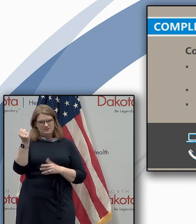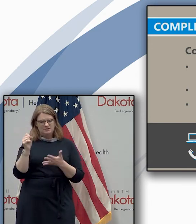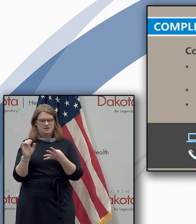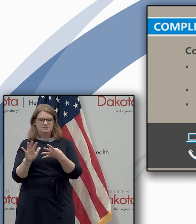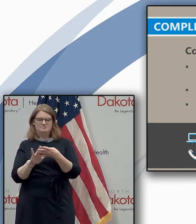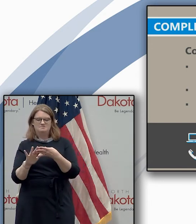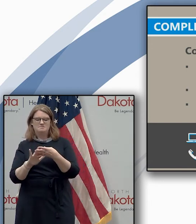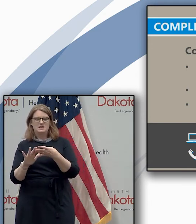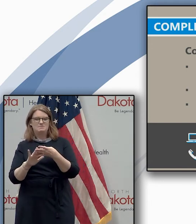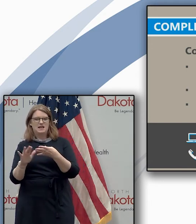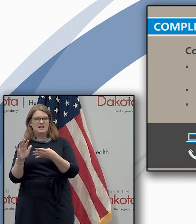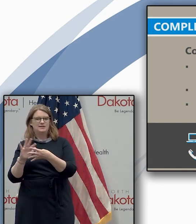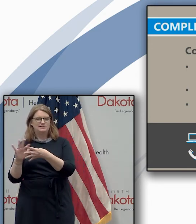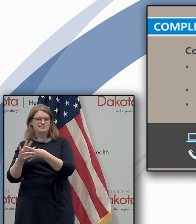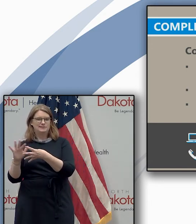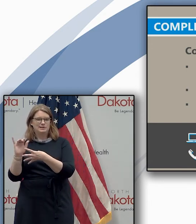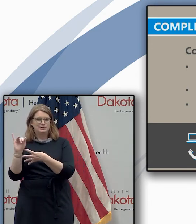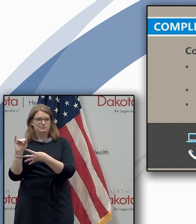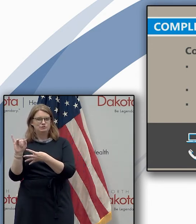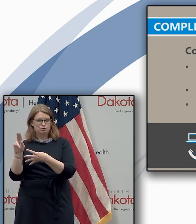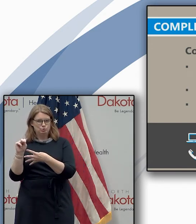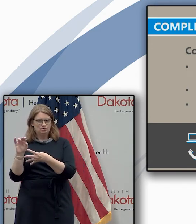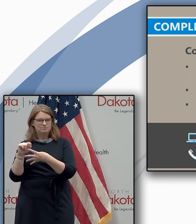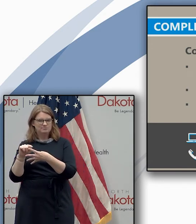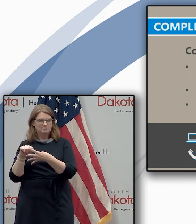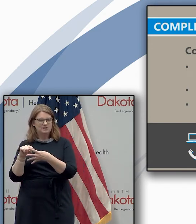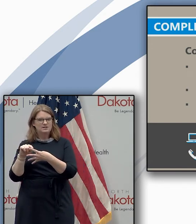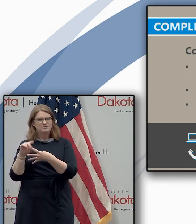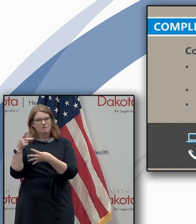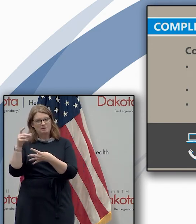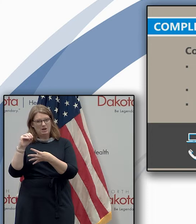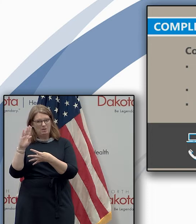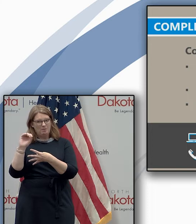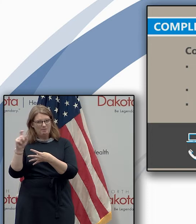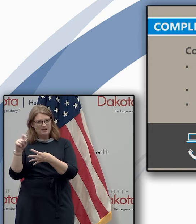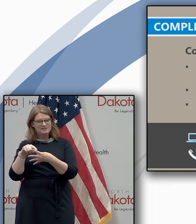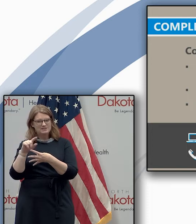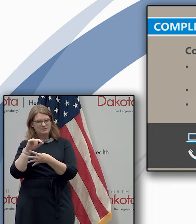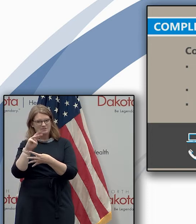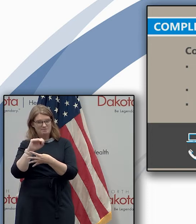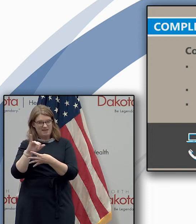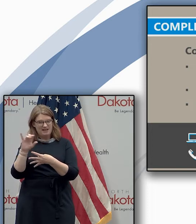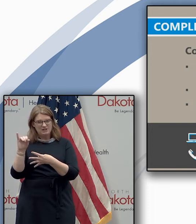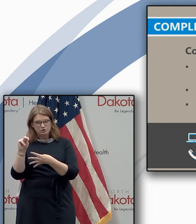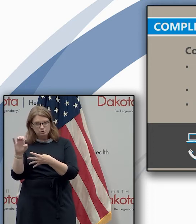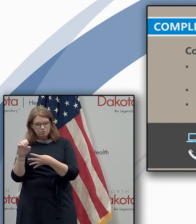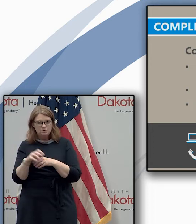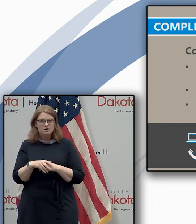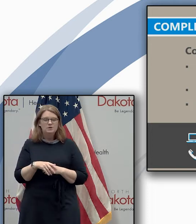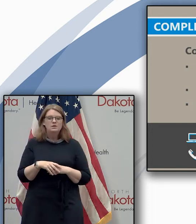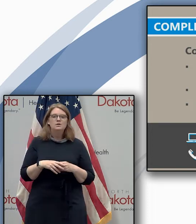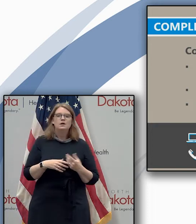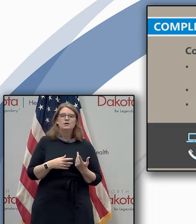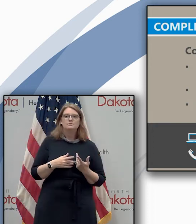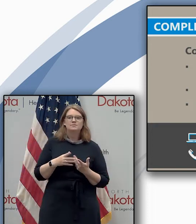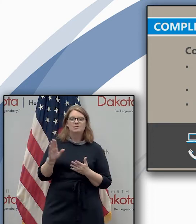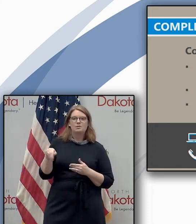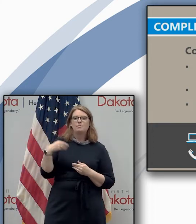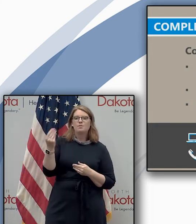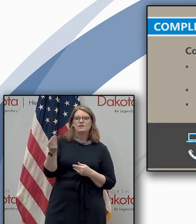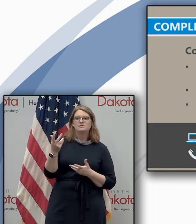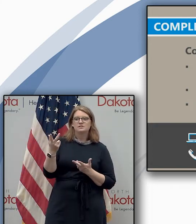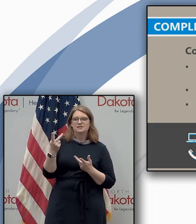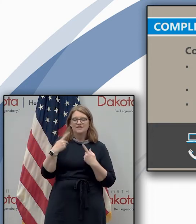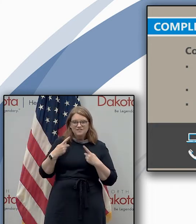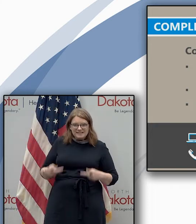early june uh to the requirement uh for to hand deliver to the residents i mean so again it would not have come to your p.o box they would have delivered it to